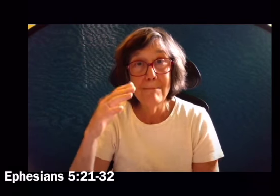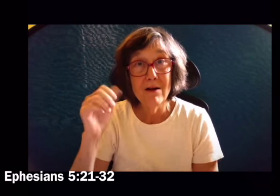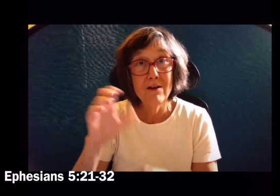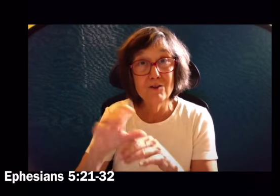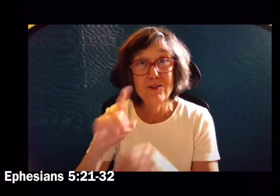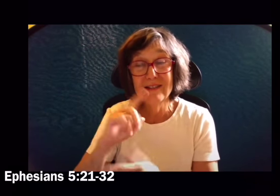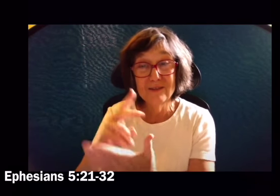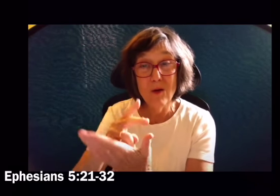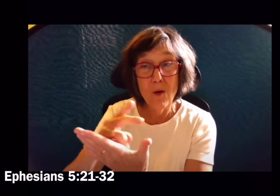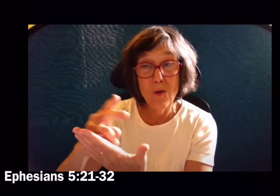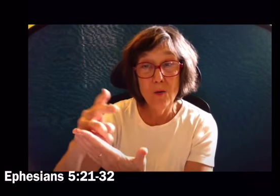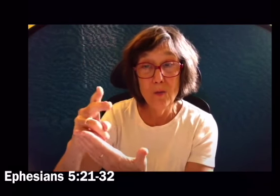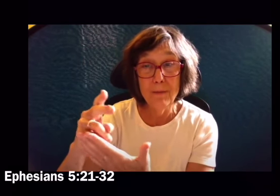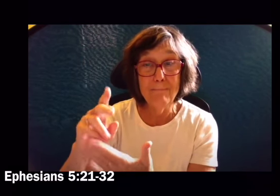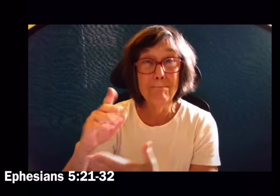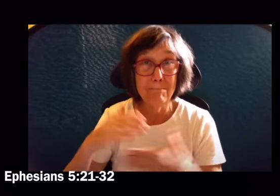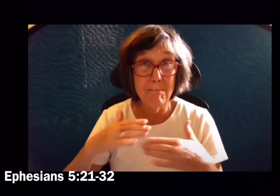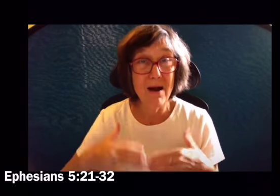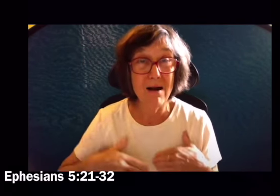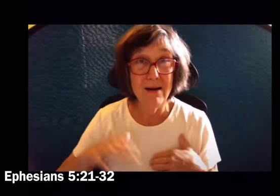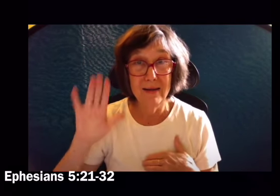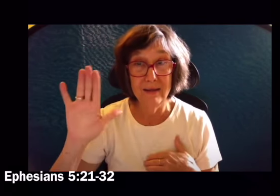Because we are members of his body.